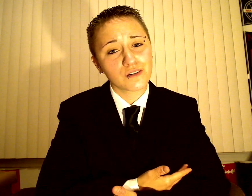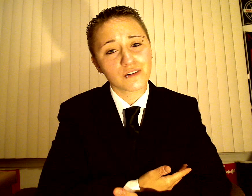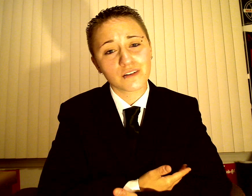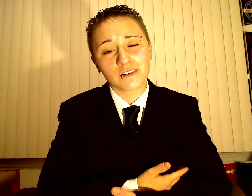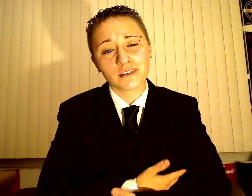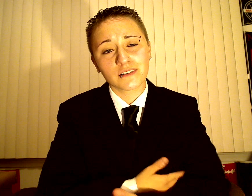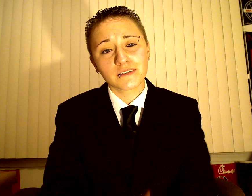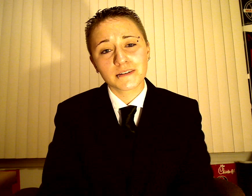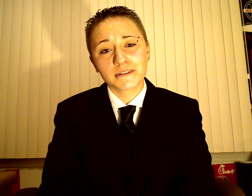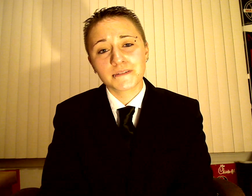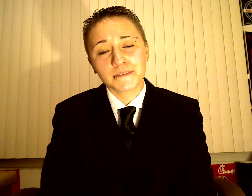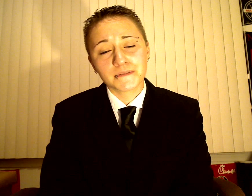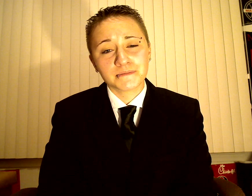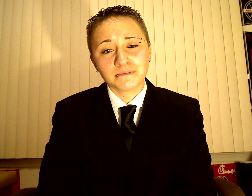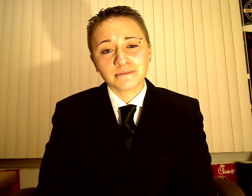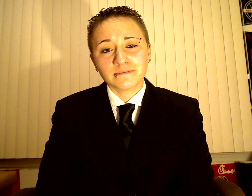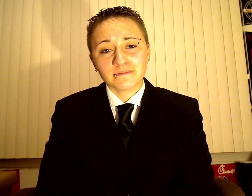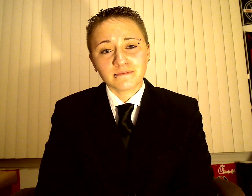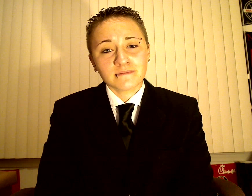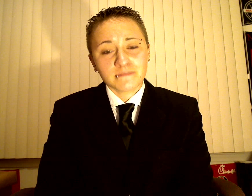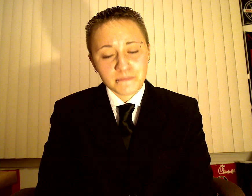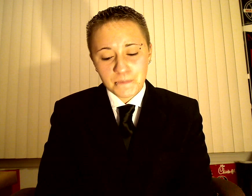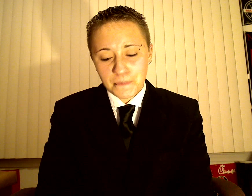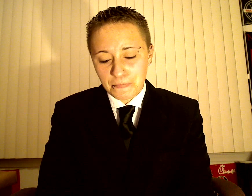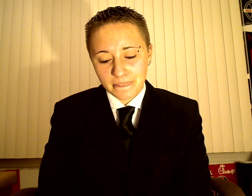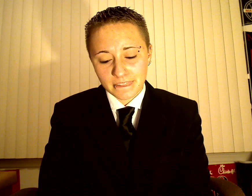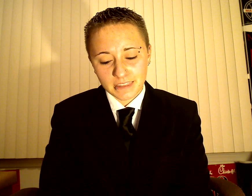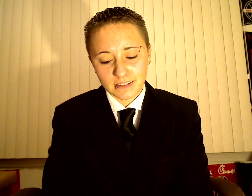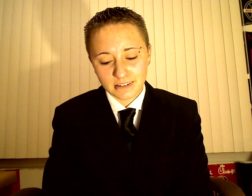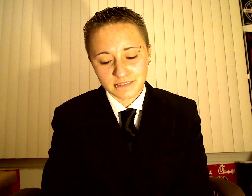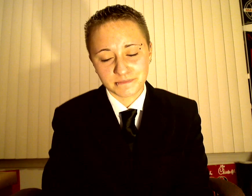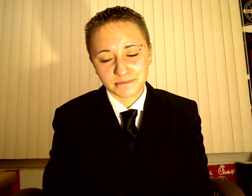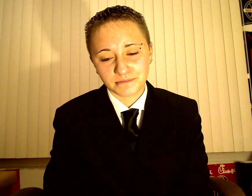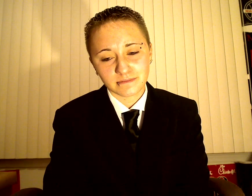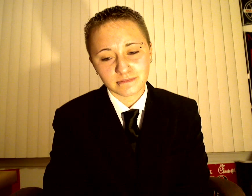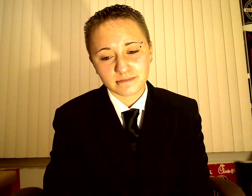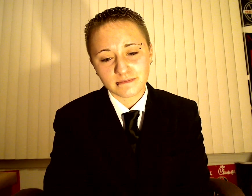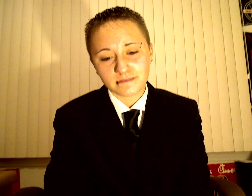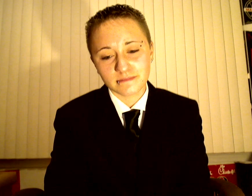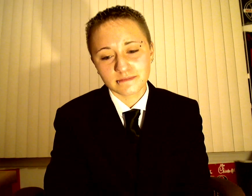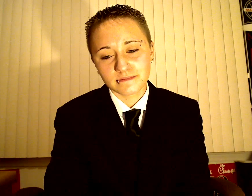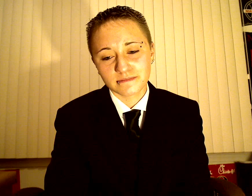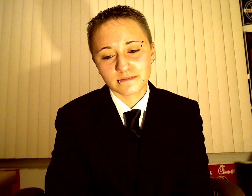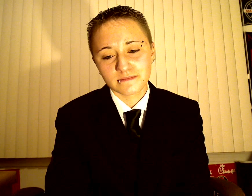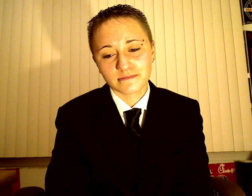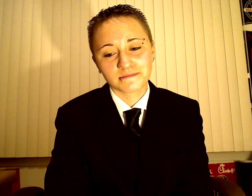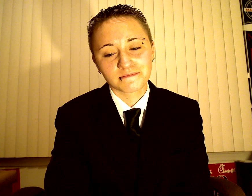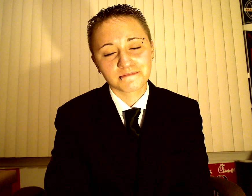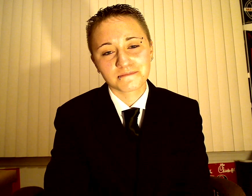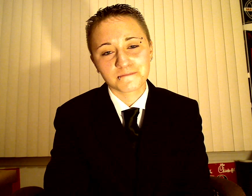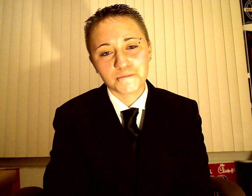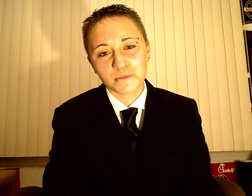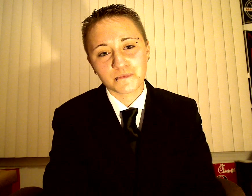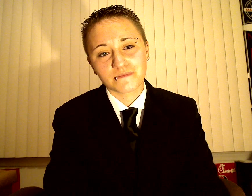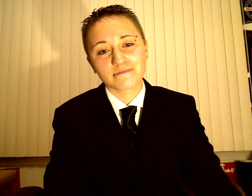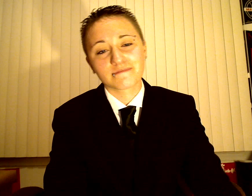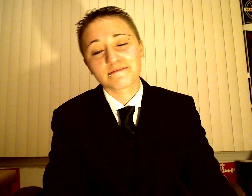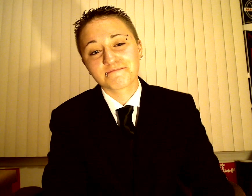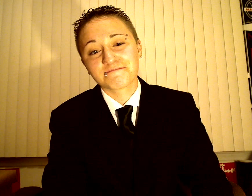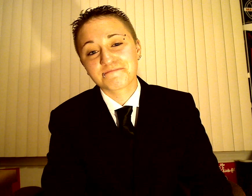that the that I for of On the that I the that On the that for the day life On the